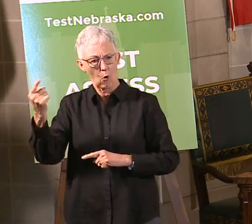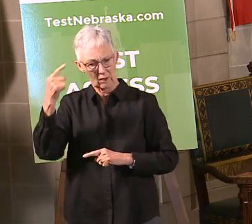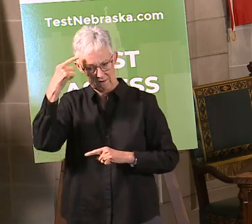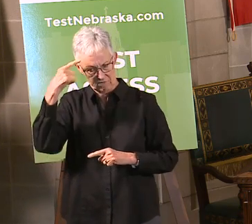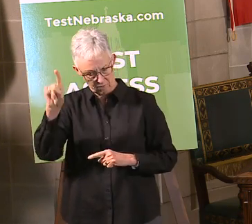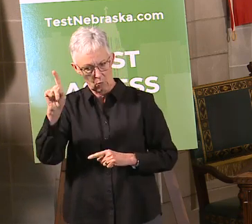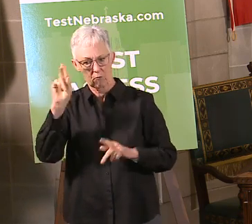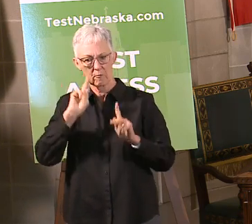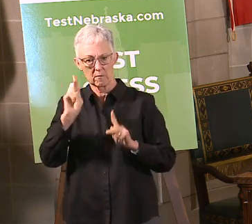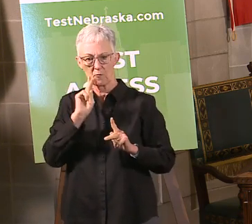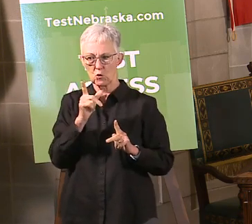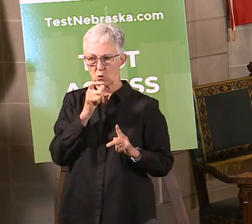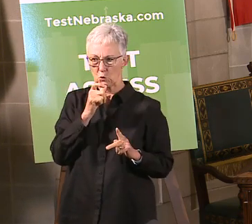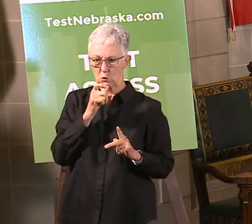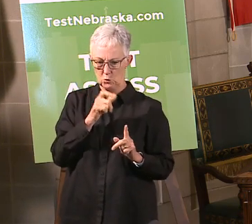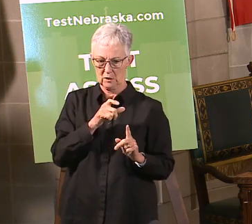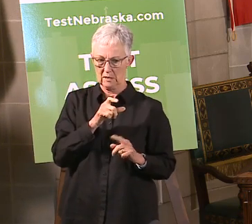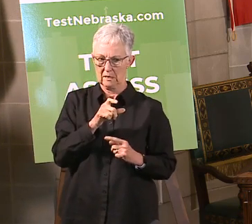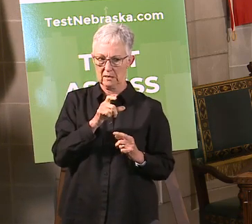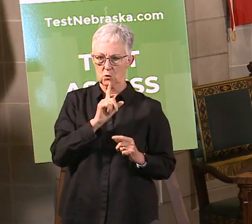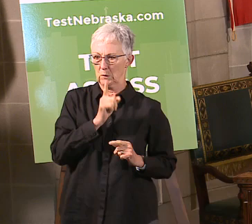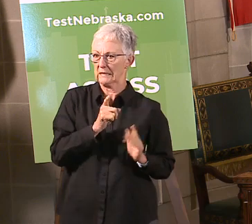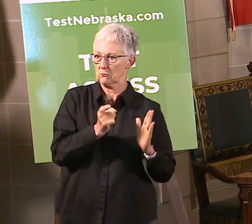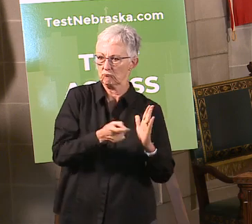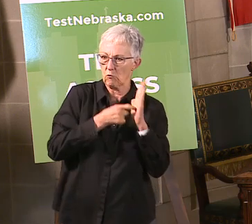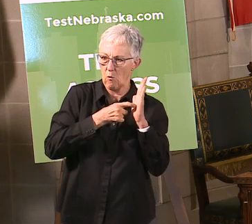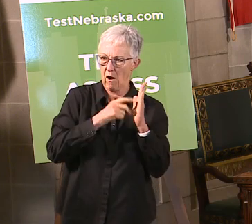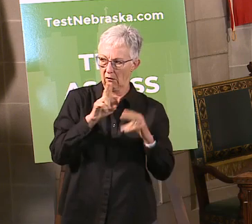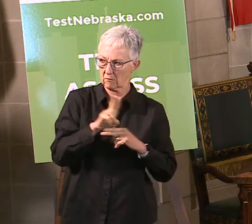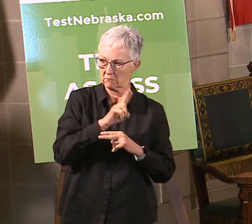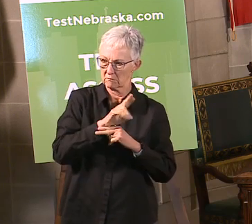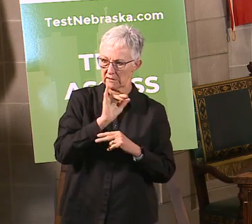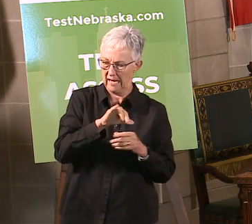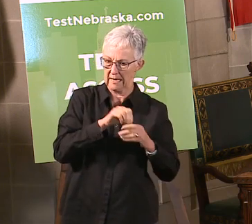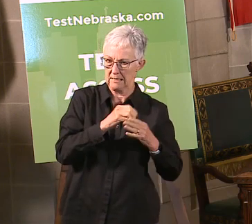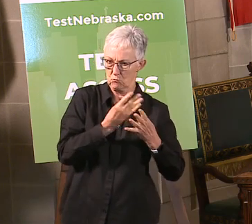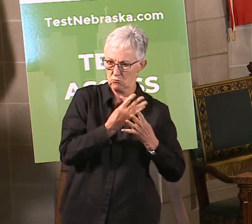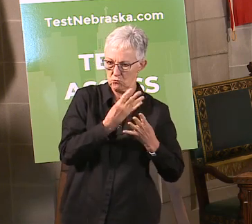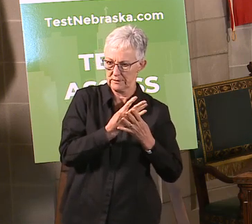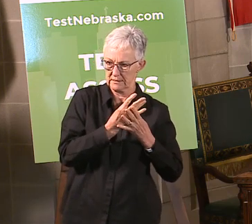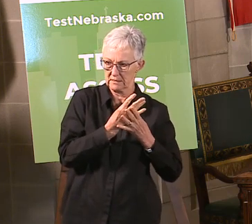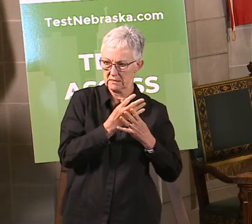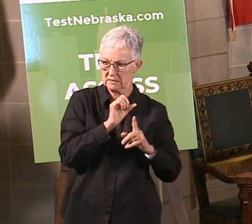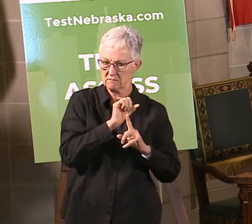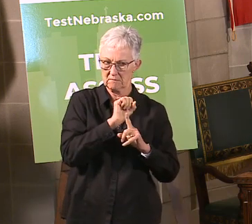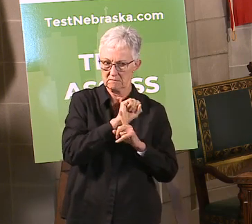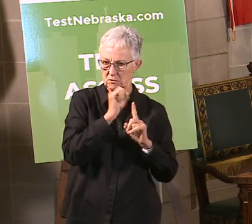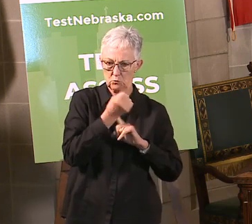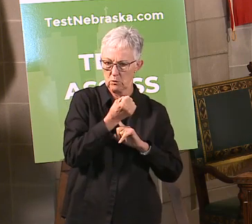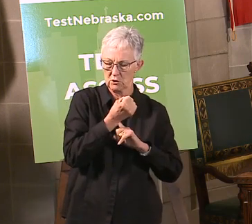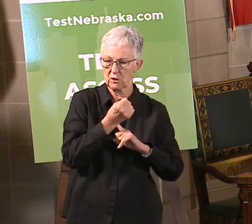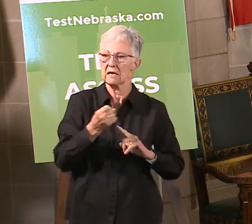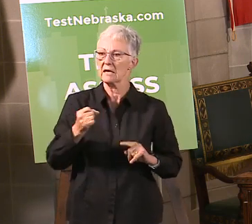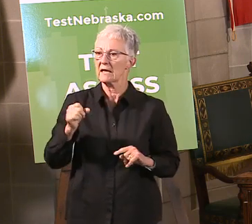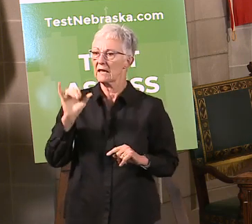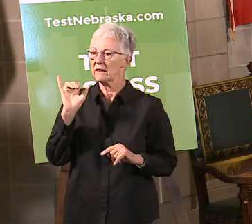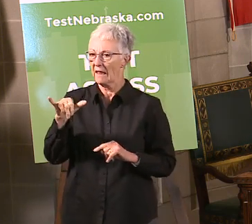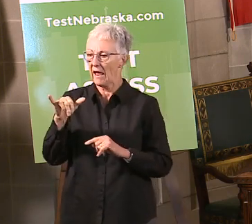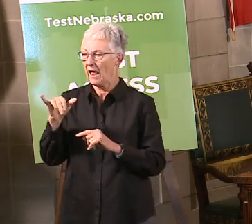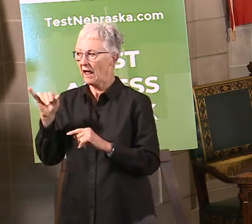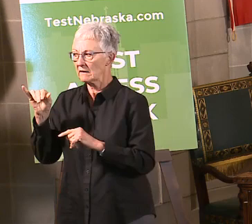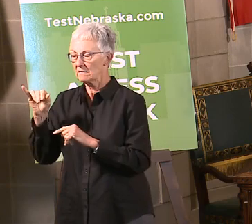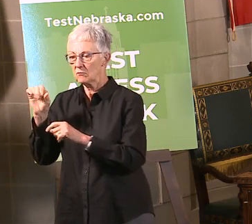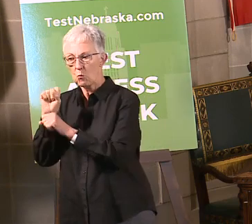N95 masks in ways that are not called for by the CDC guidelines in our correction system. We want to make sure we're using that equipment appropriately